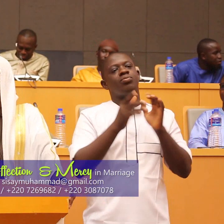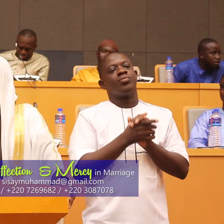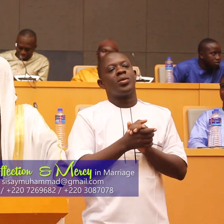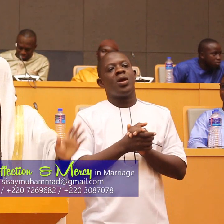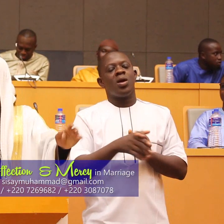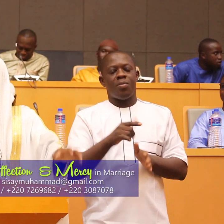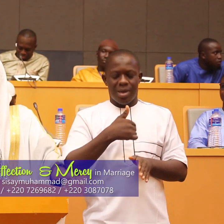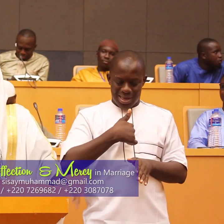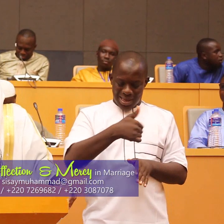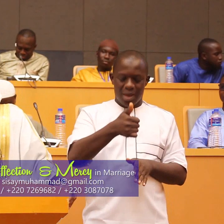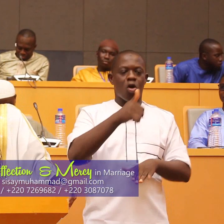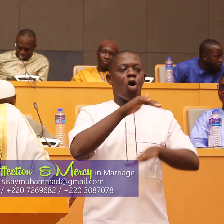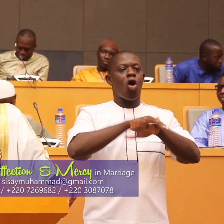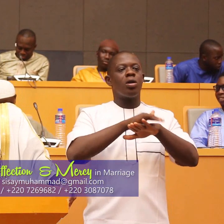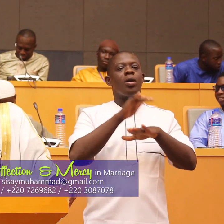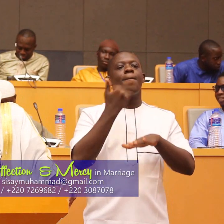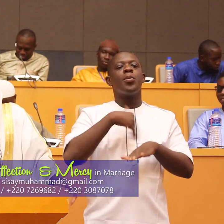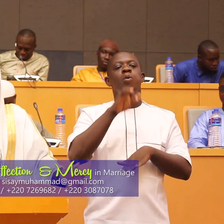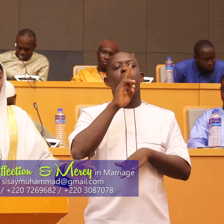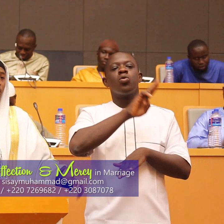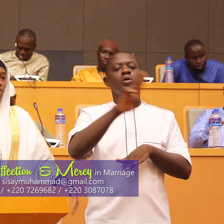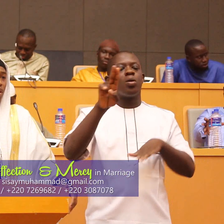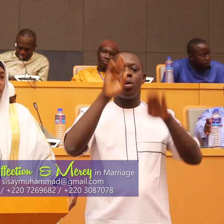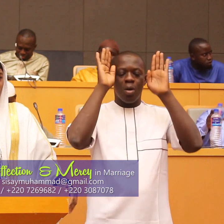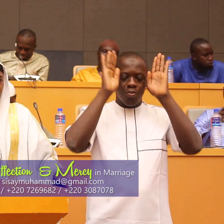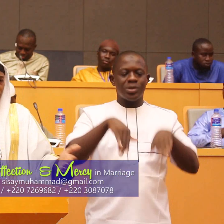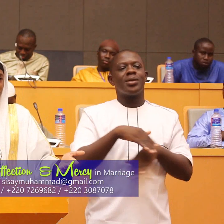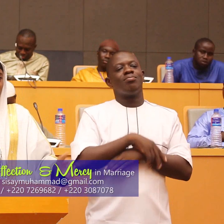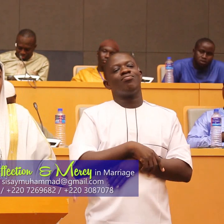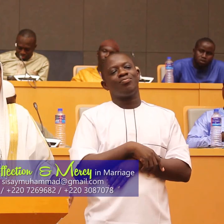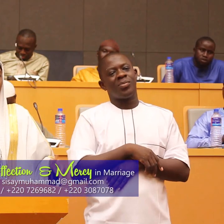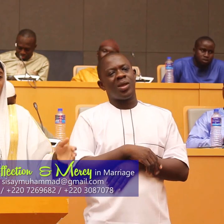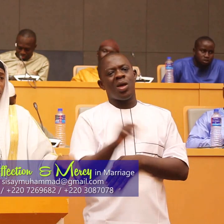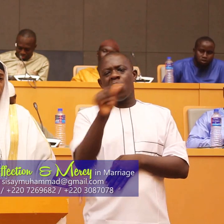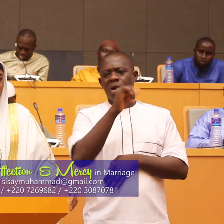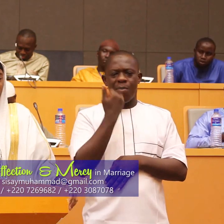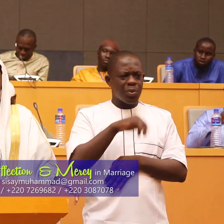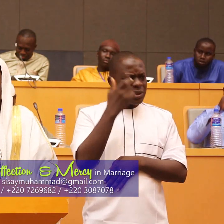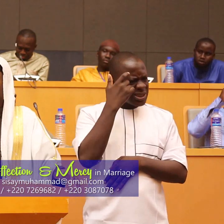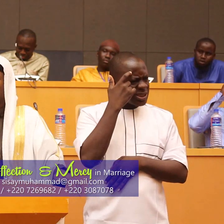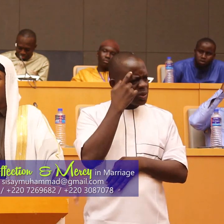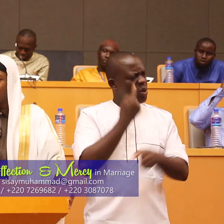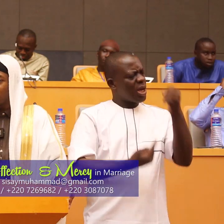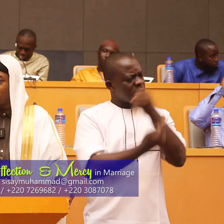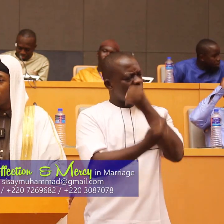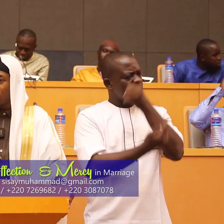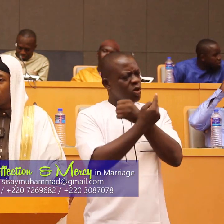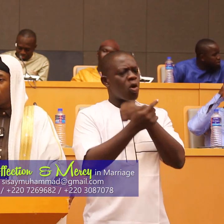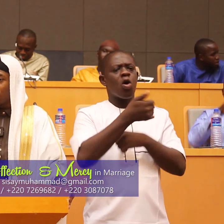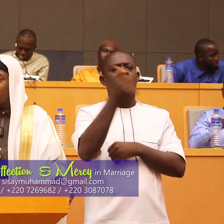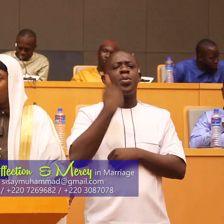be kind to the non muslims today some of us think they think that insulting them is part of the religion